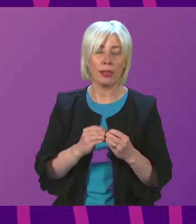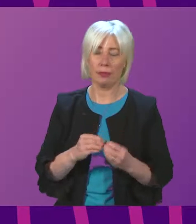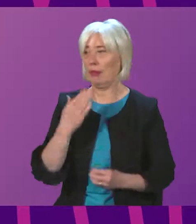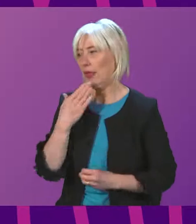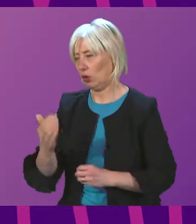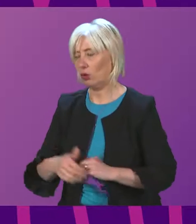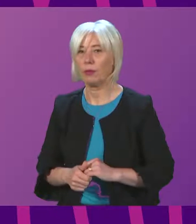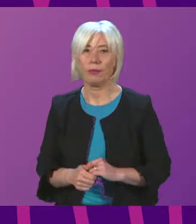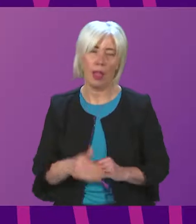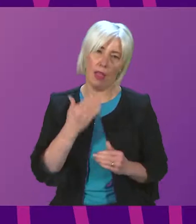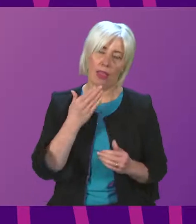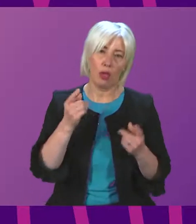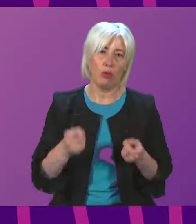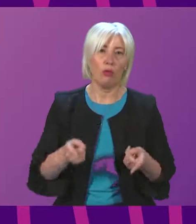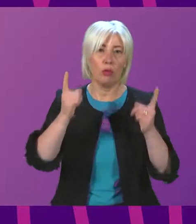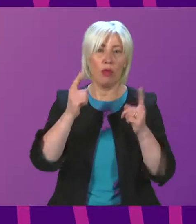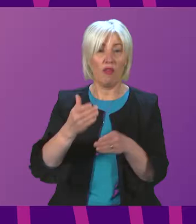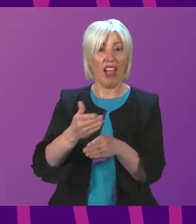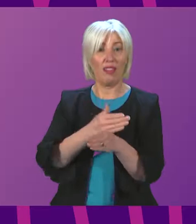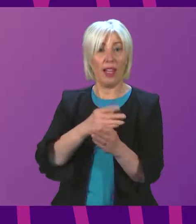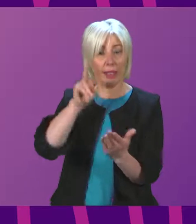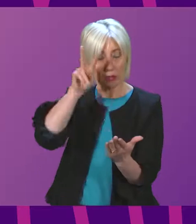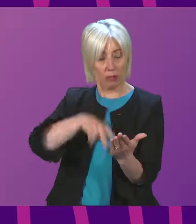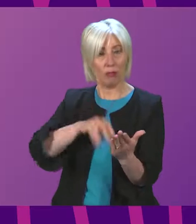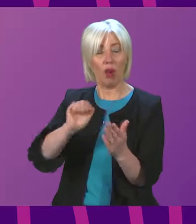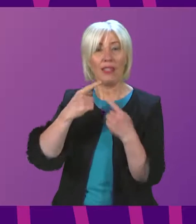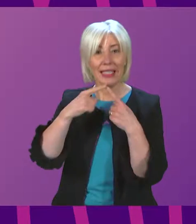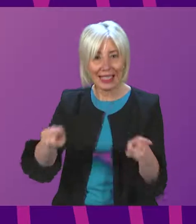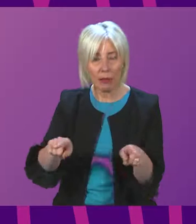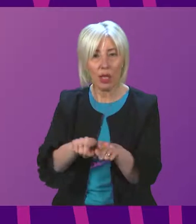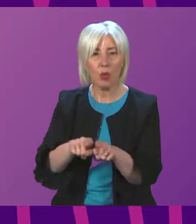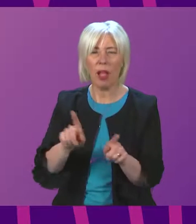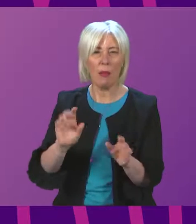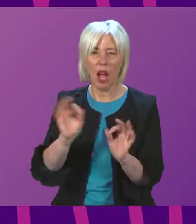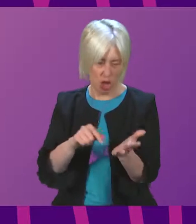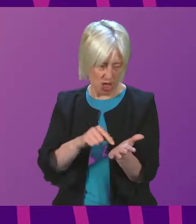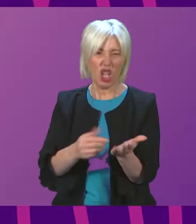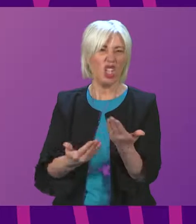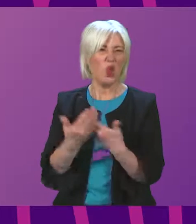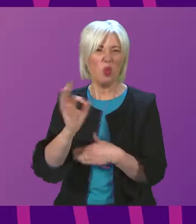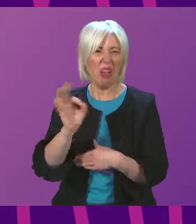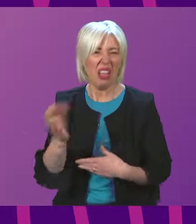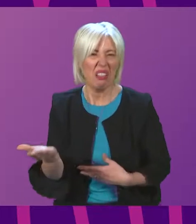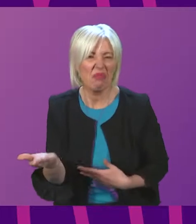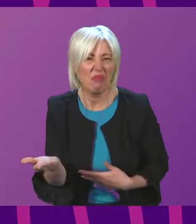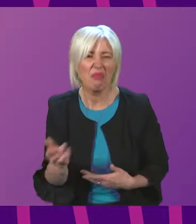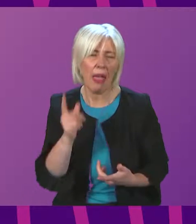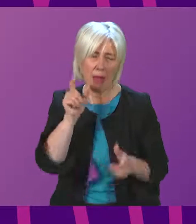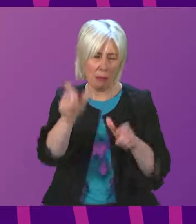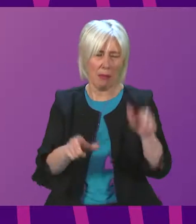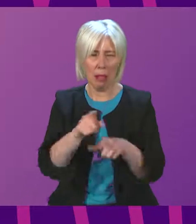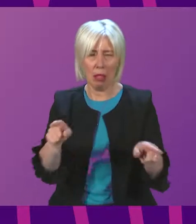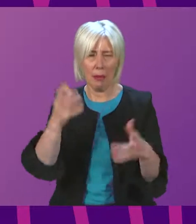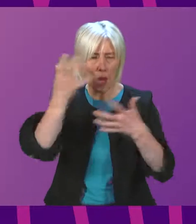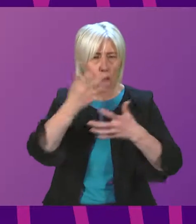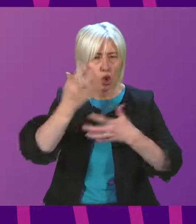President and Officer. And can I thank the Cabinet Secretary for advance sight of her statement as well. But there is nothing new in this statement today. And I think that will be of concern to many